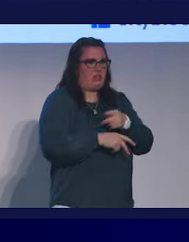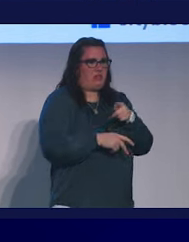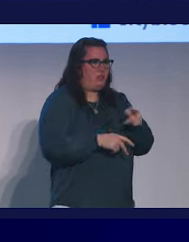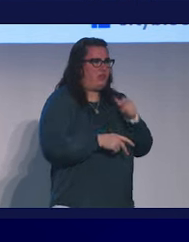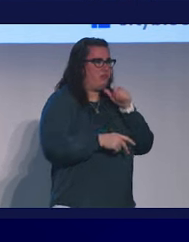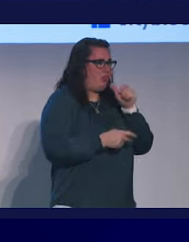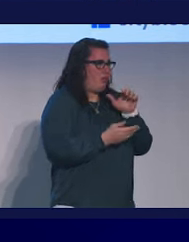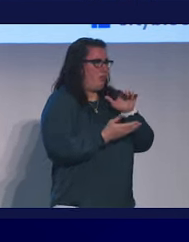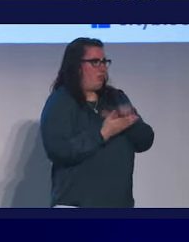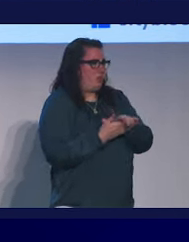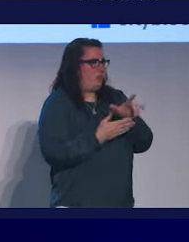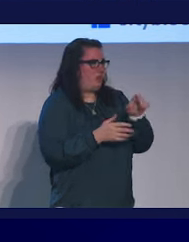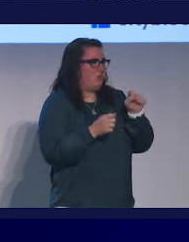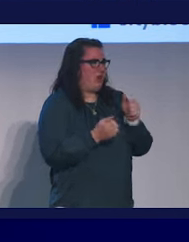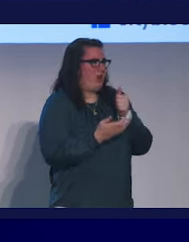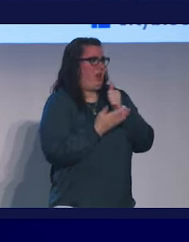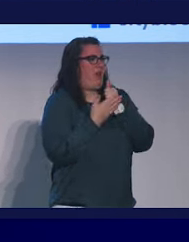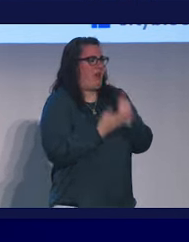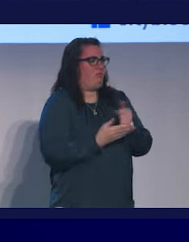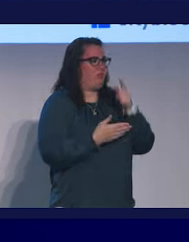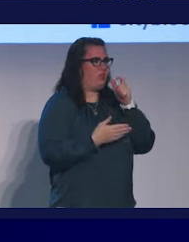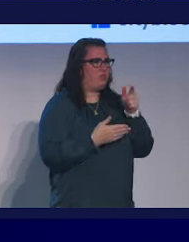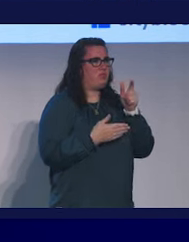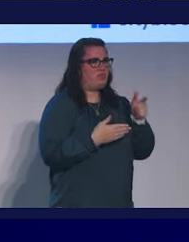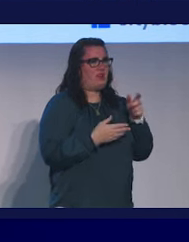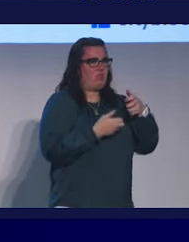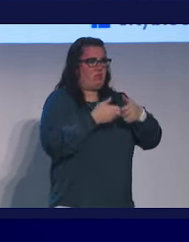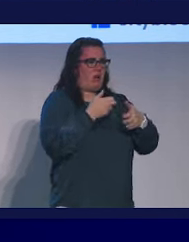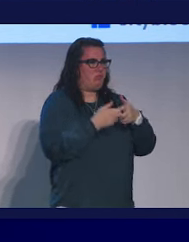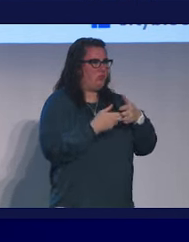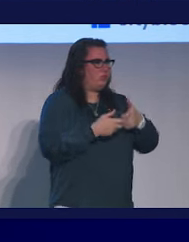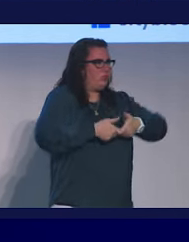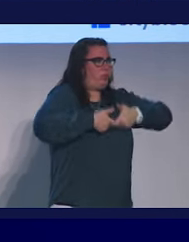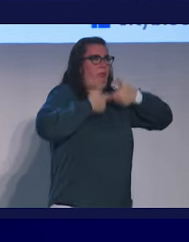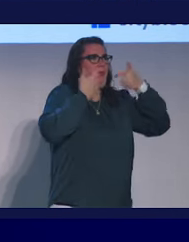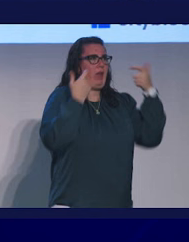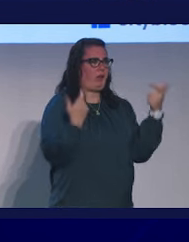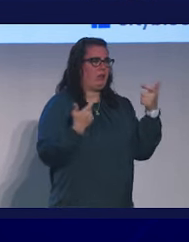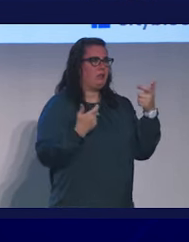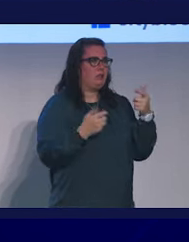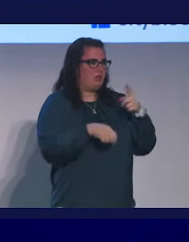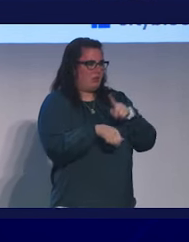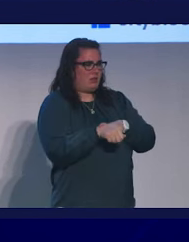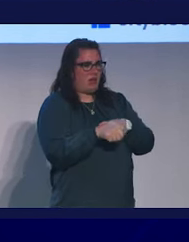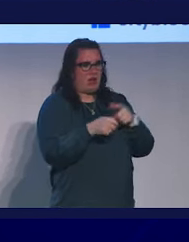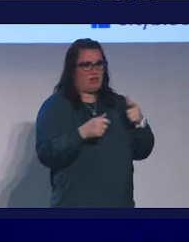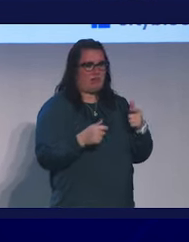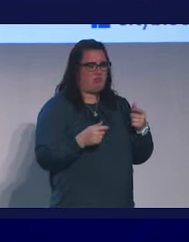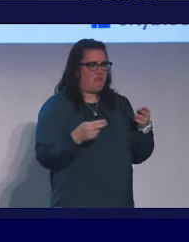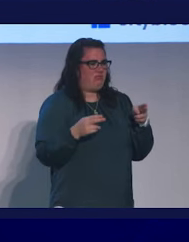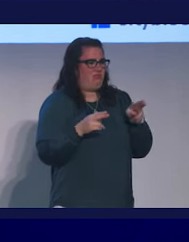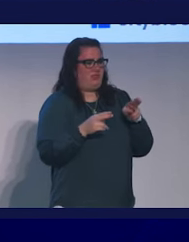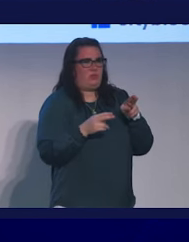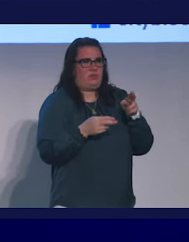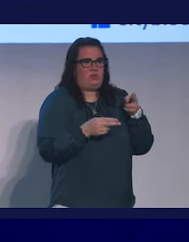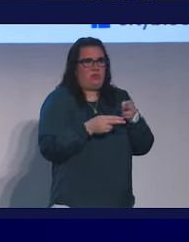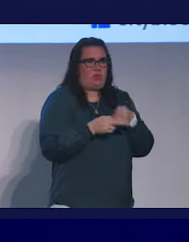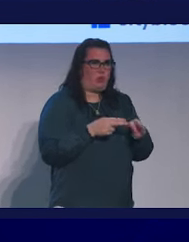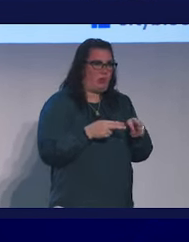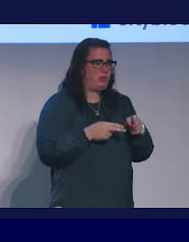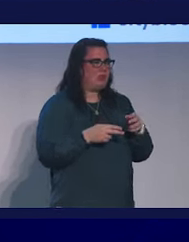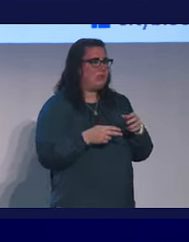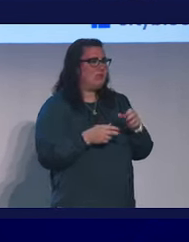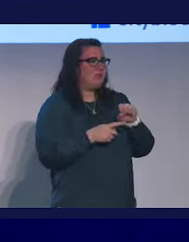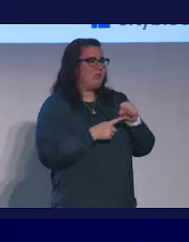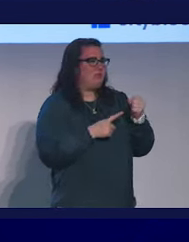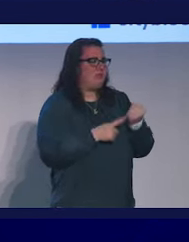actually believe you can help. Because their problems are so great, because the time is so short, because the conditions in which you are